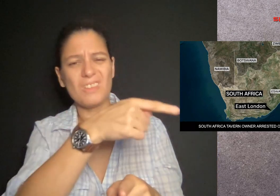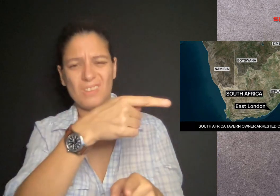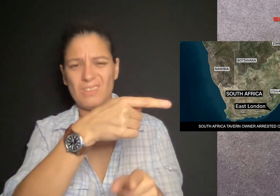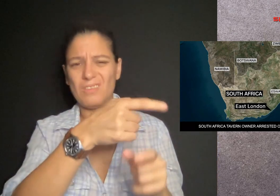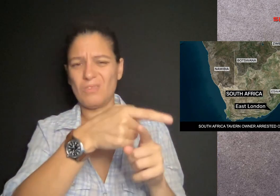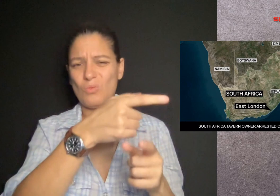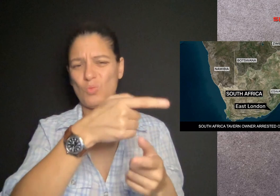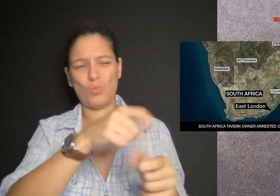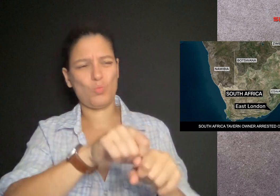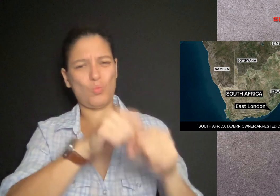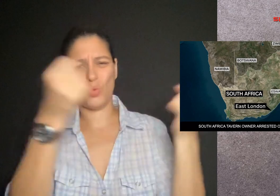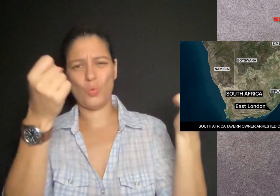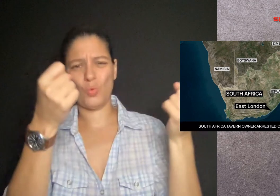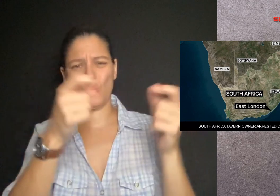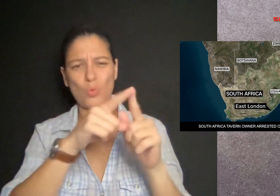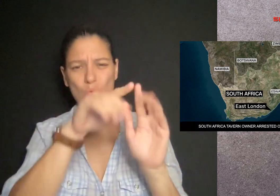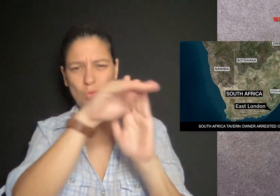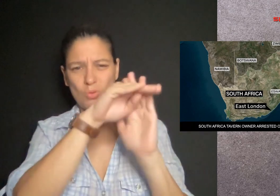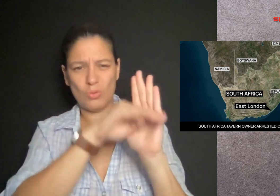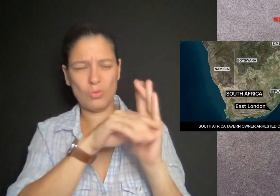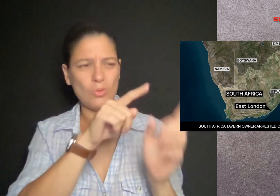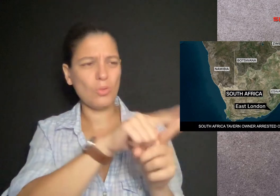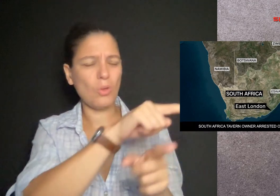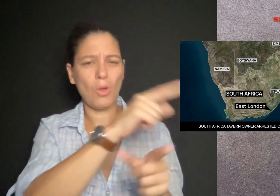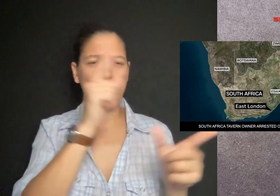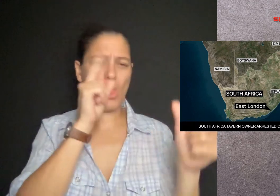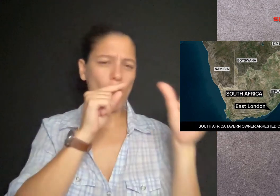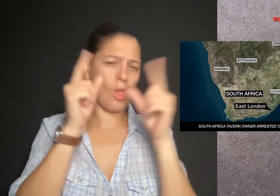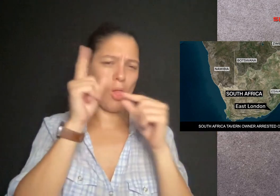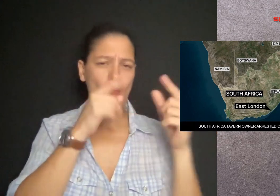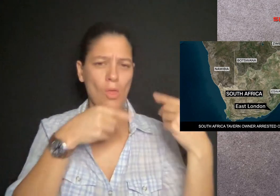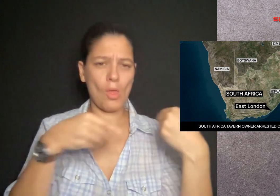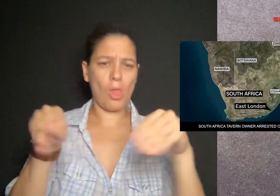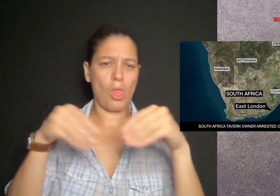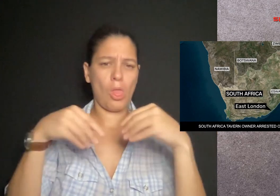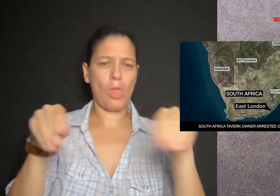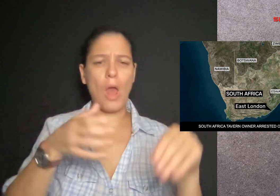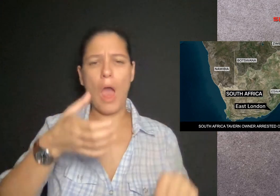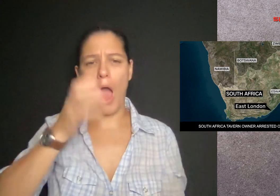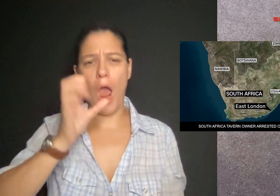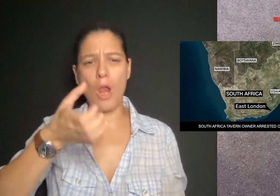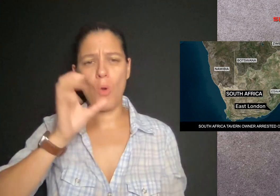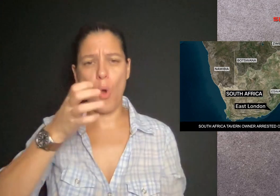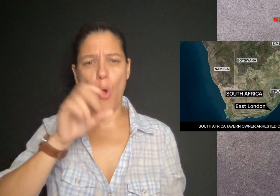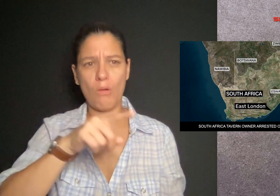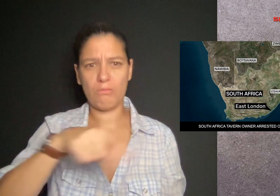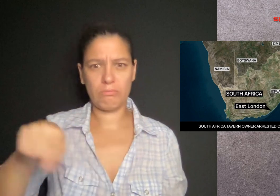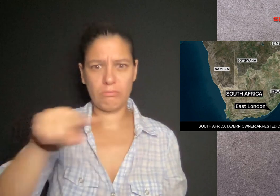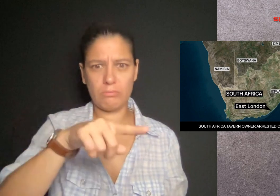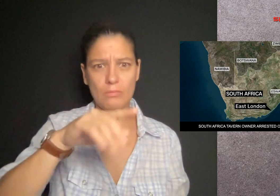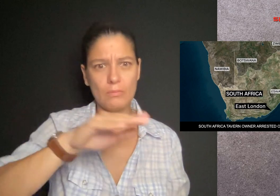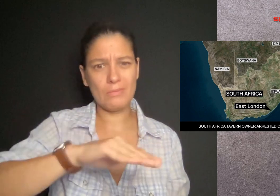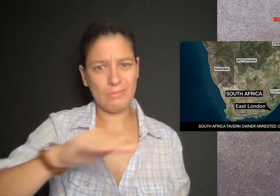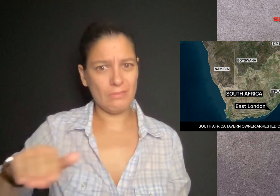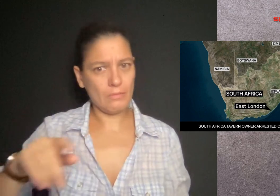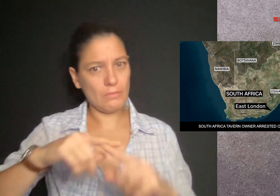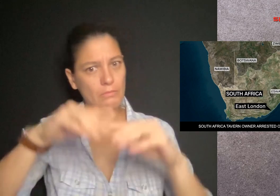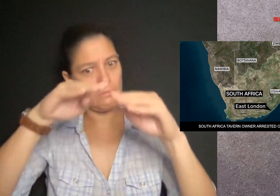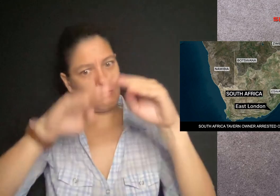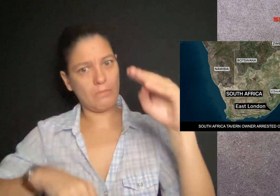The investigation focused on the alleged violation of a law which prohibits the selling of alcohol to